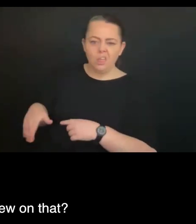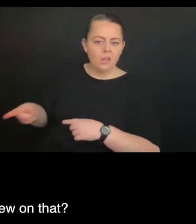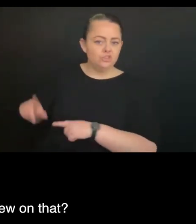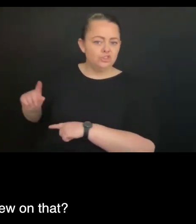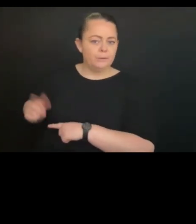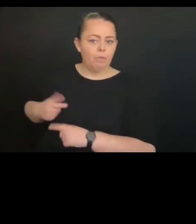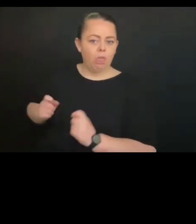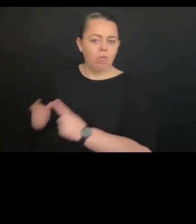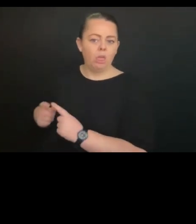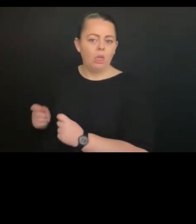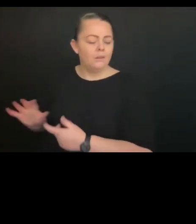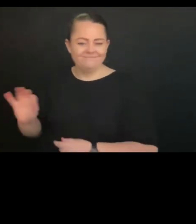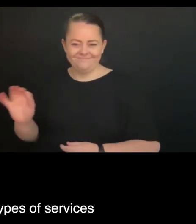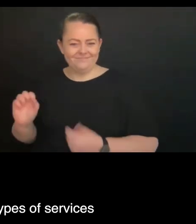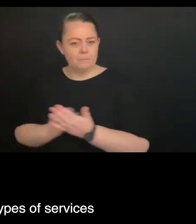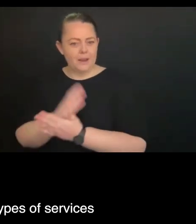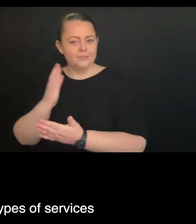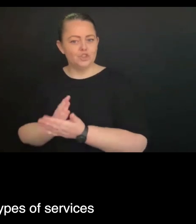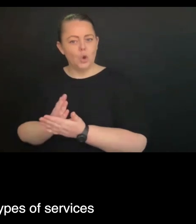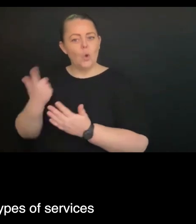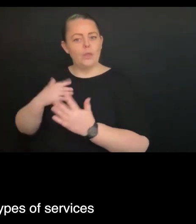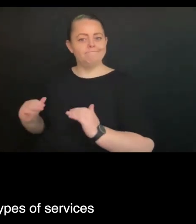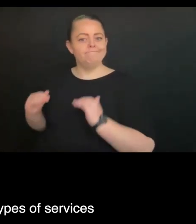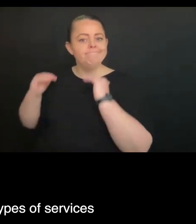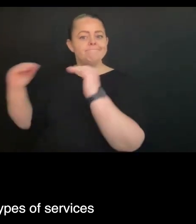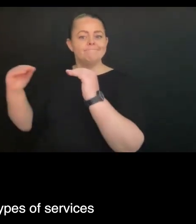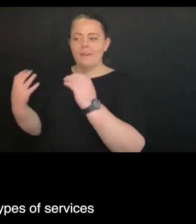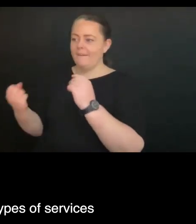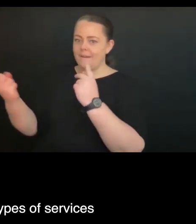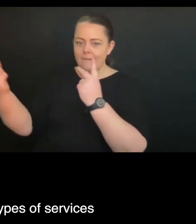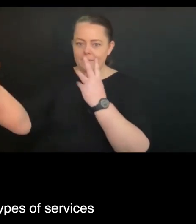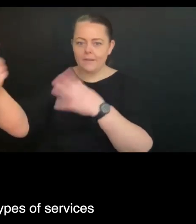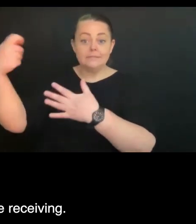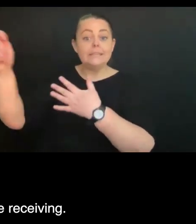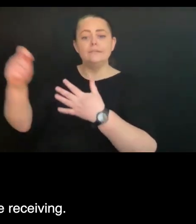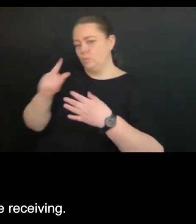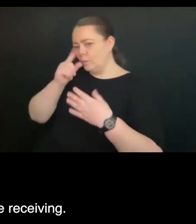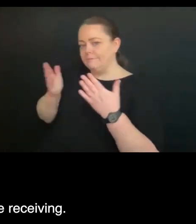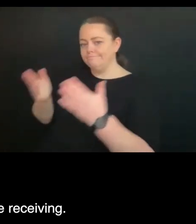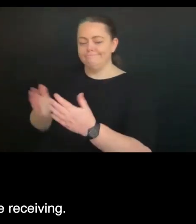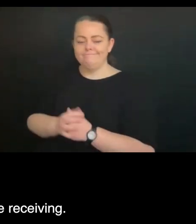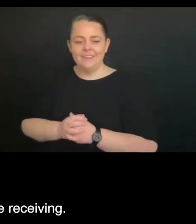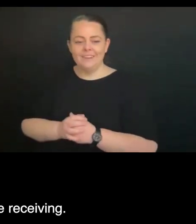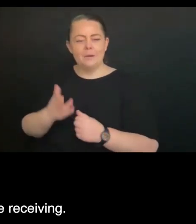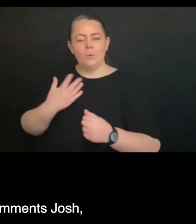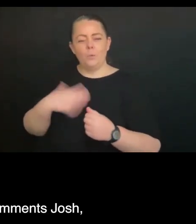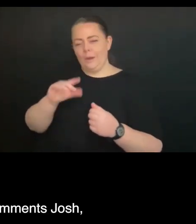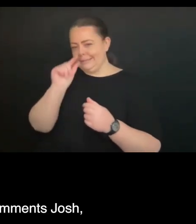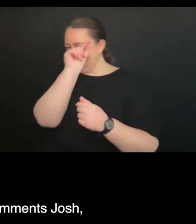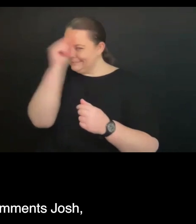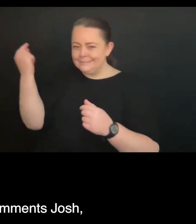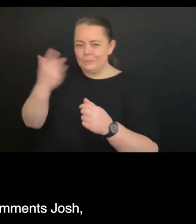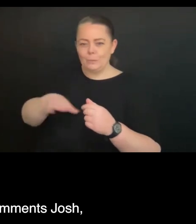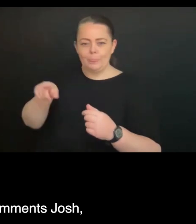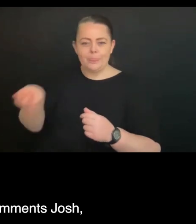have a view on that? I think it is, it comes in the types of services and supports that people are receiving. So I